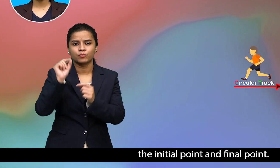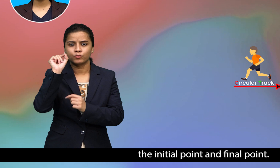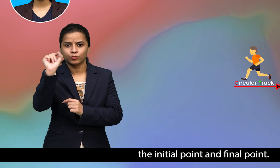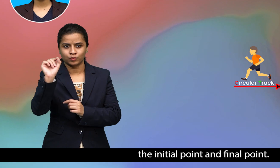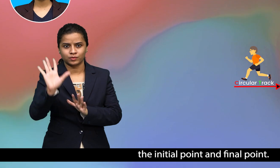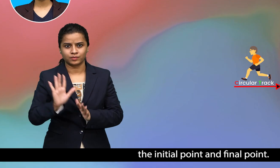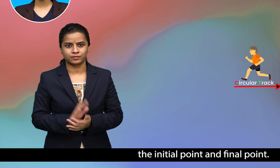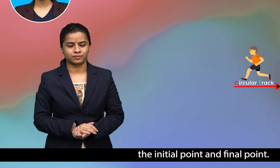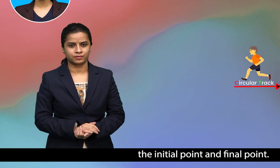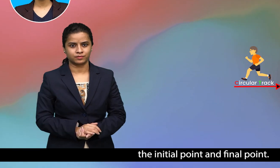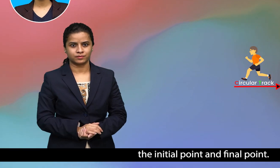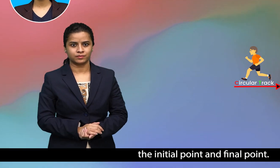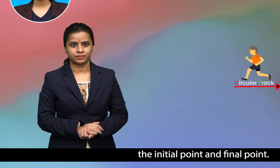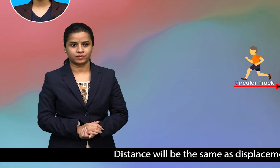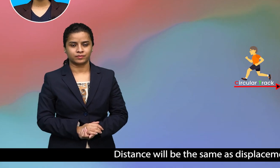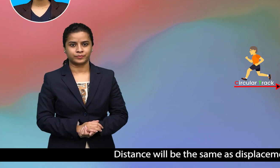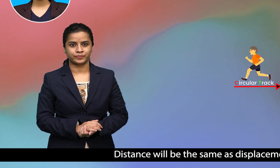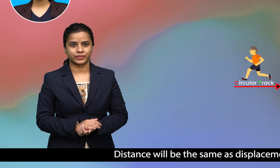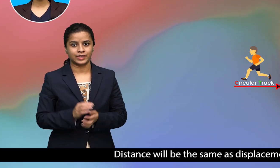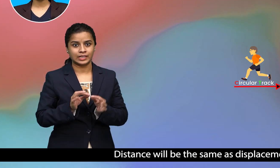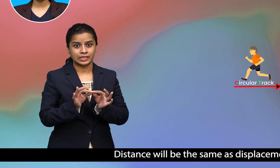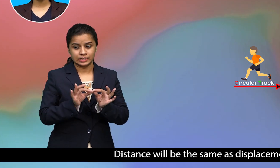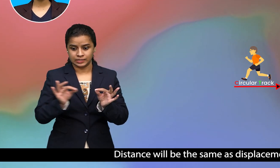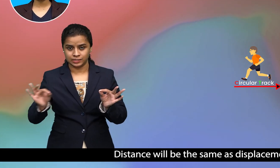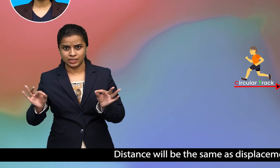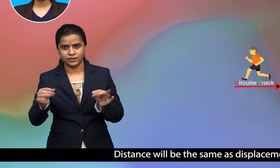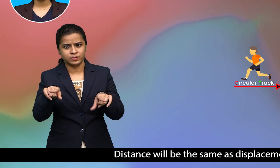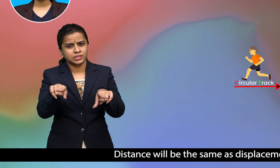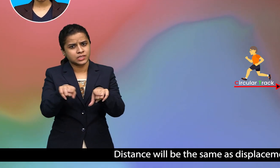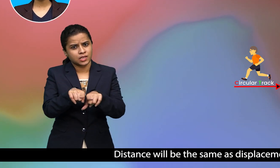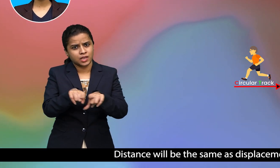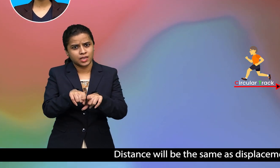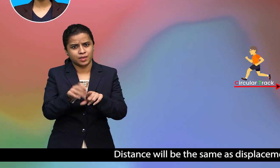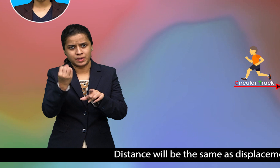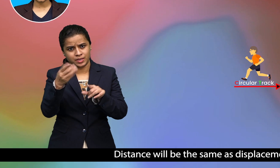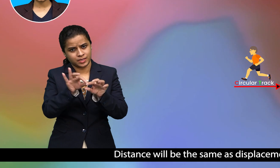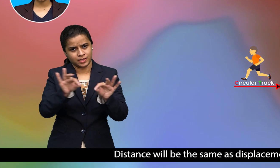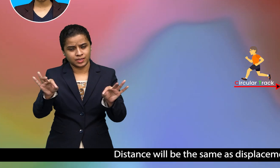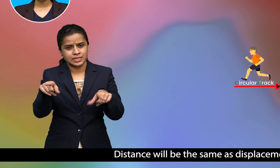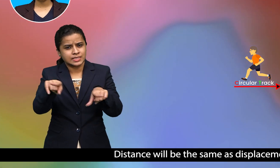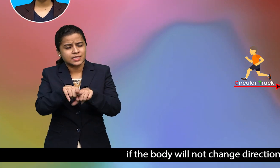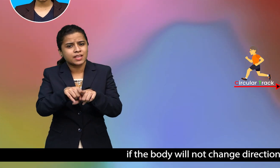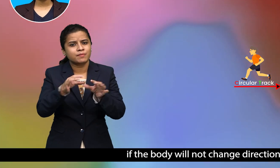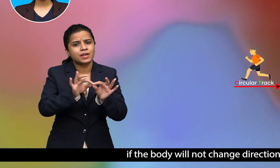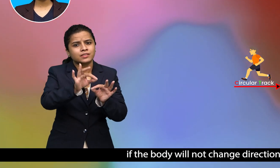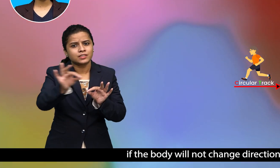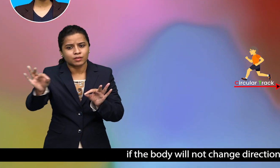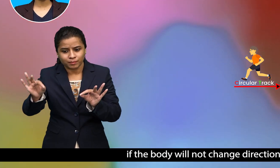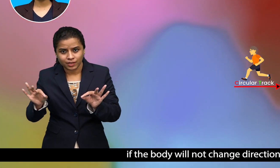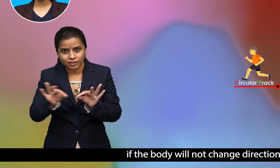distance will be the same as displacement if the body will not